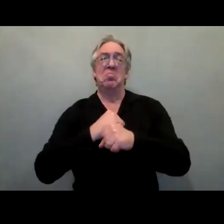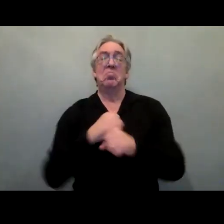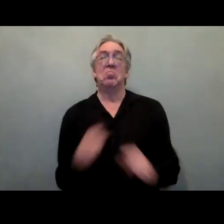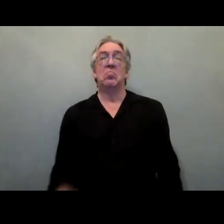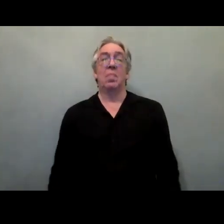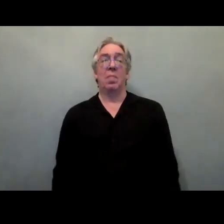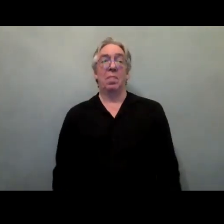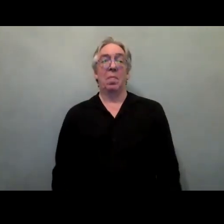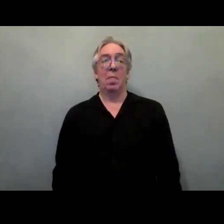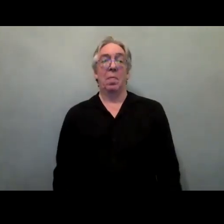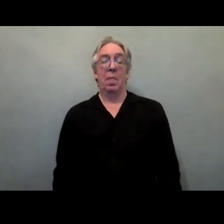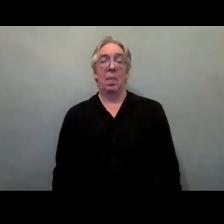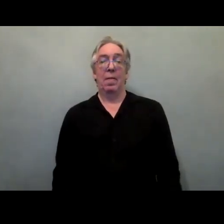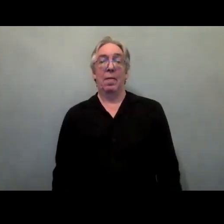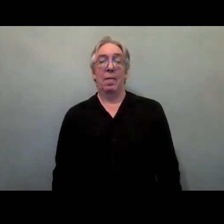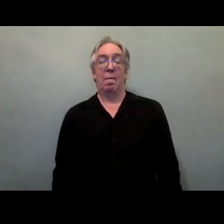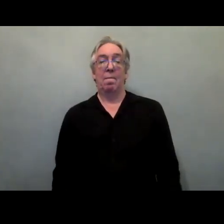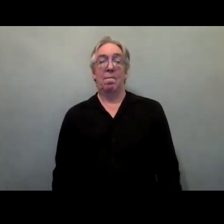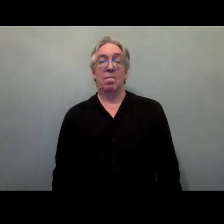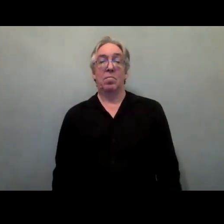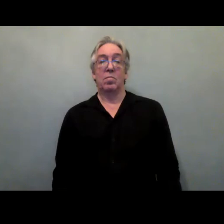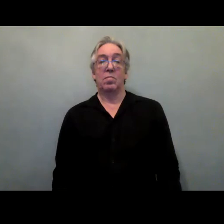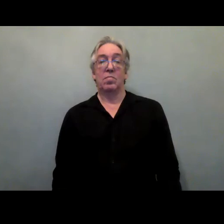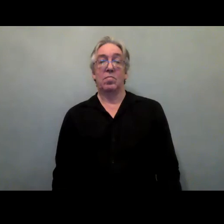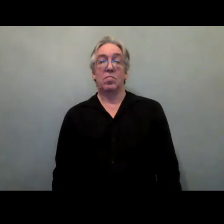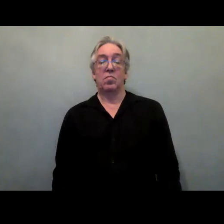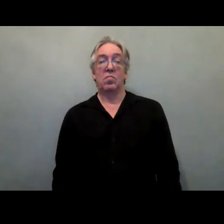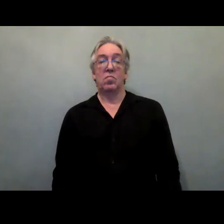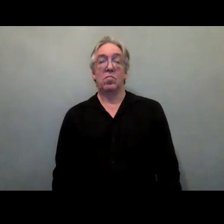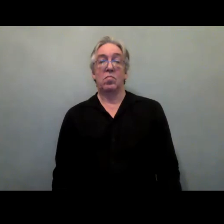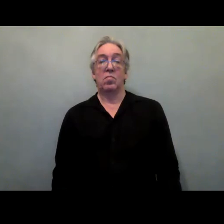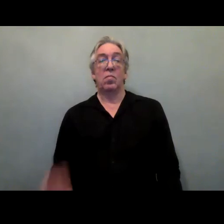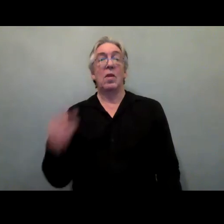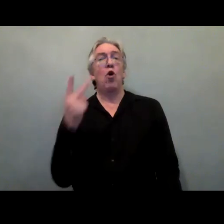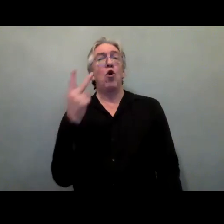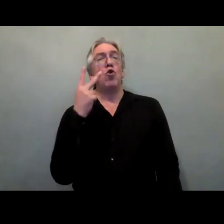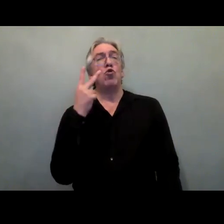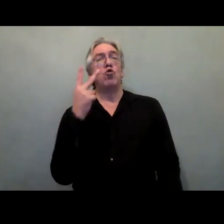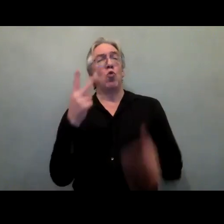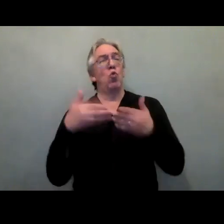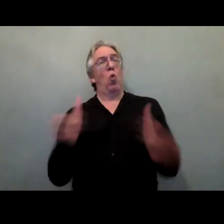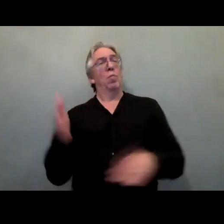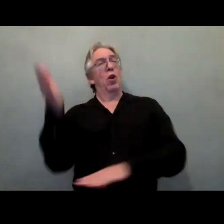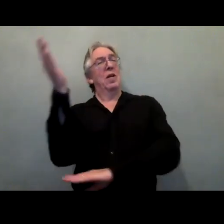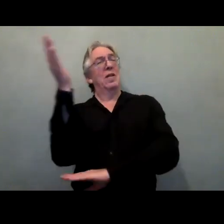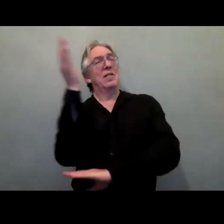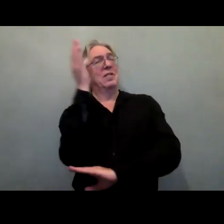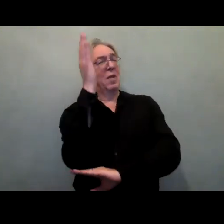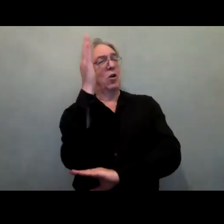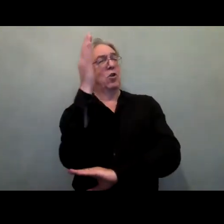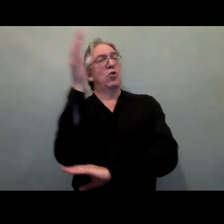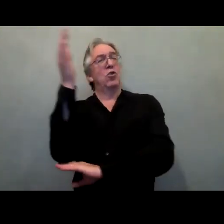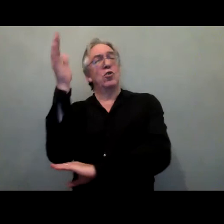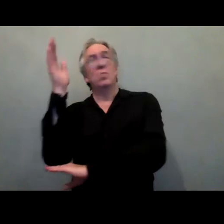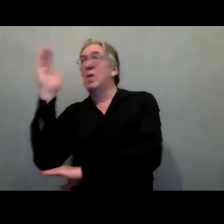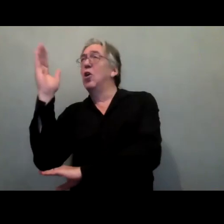came out from the two keynote speakers, and I really want to take it for my